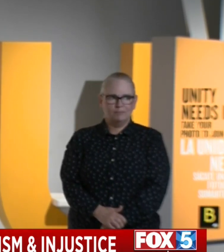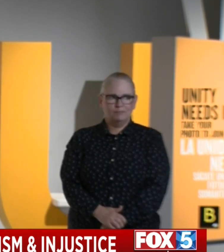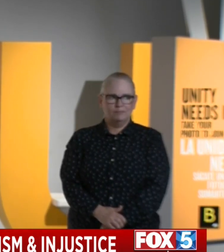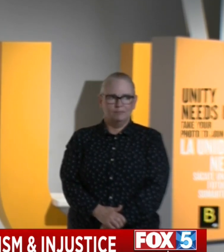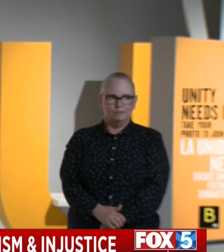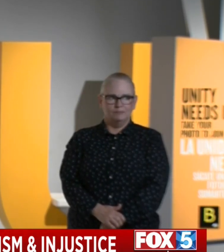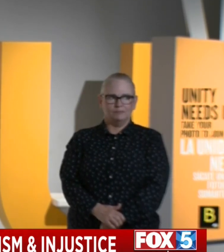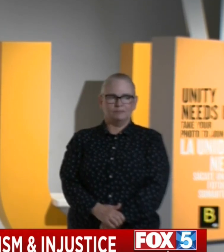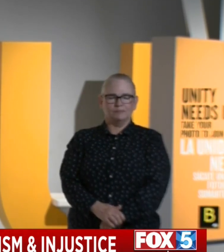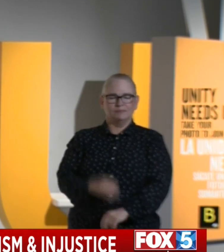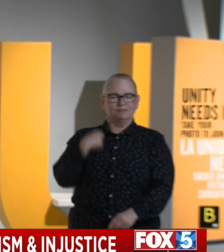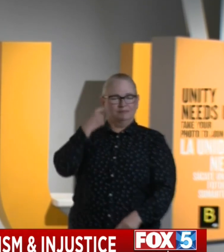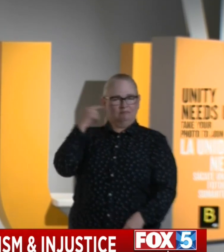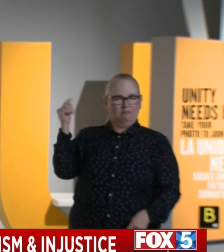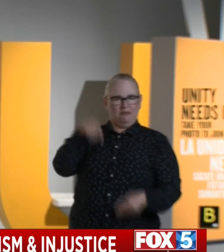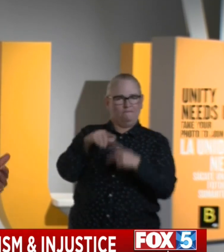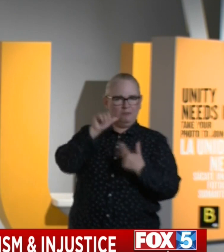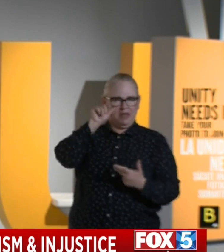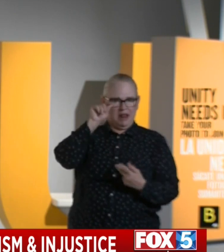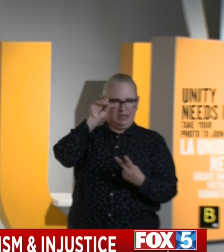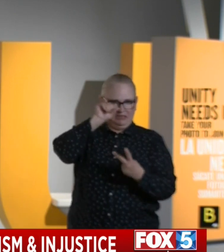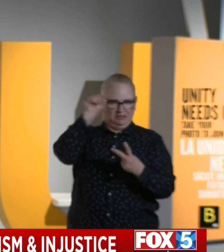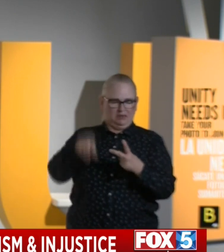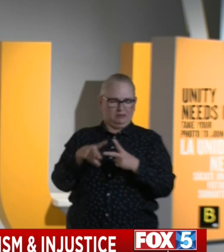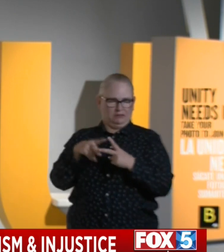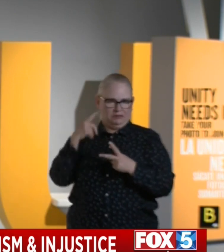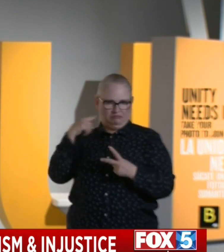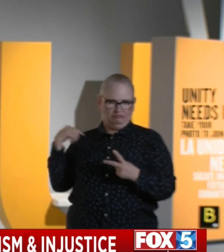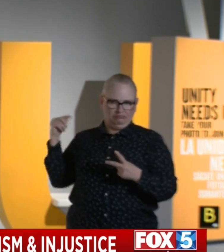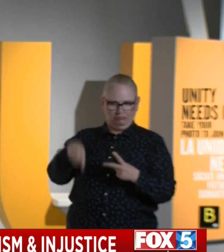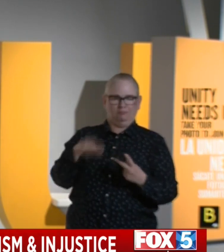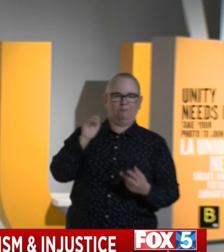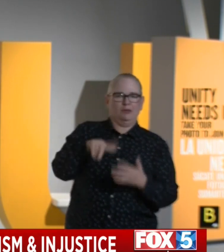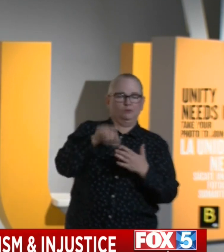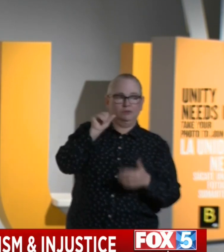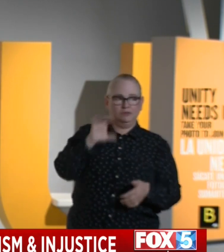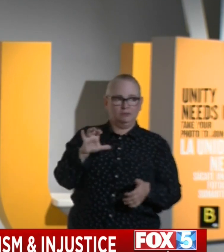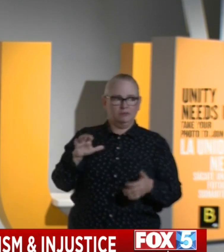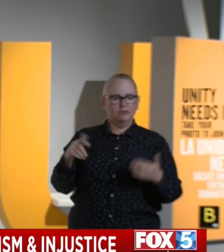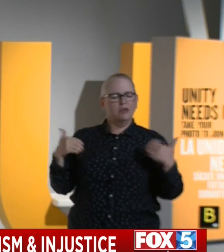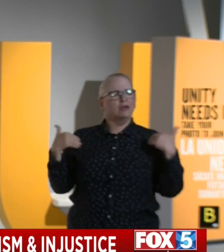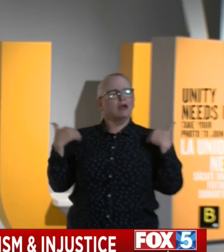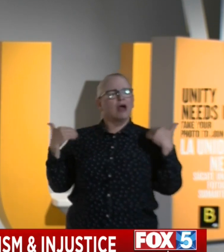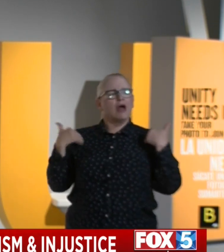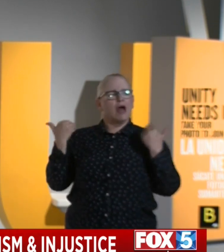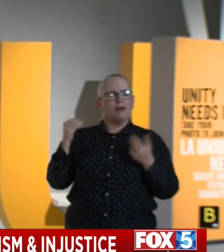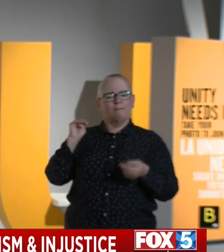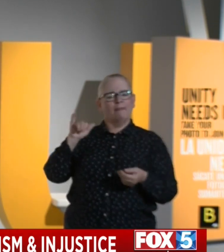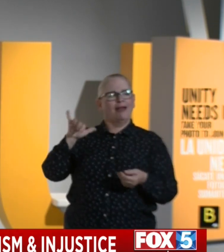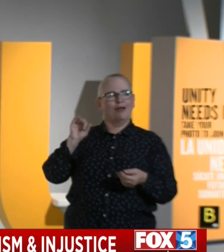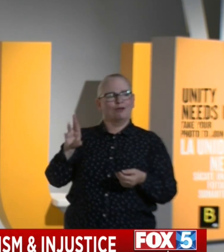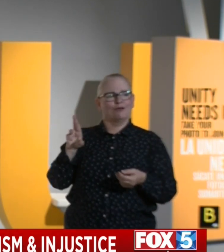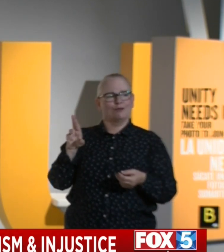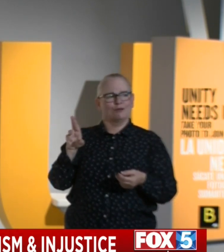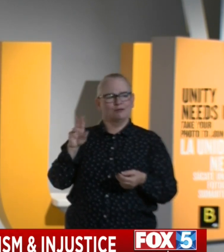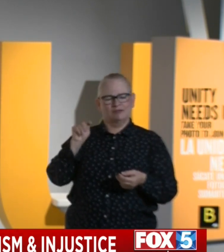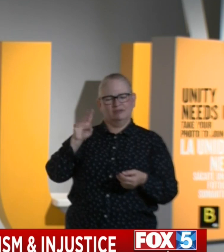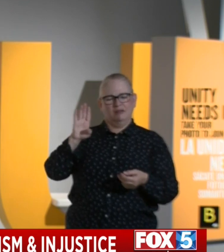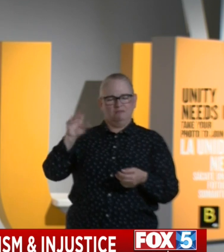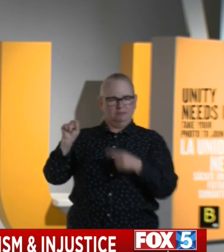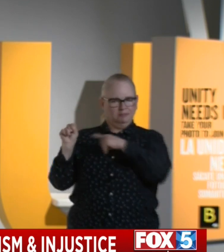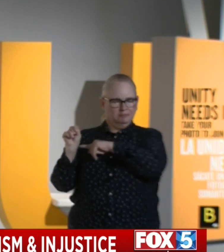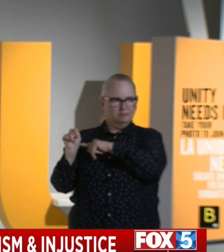California, with a young leader, Mayor Tubbs and many other youth leaders that he assembled